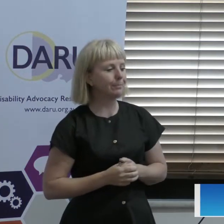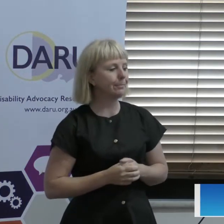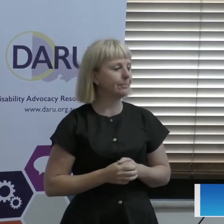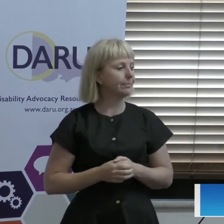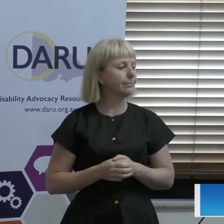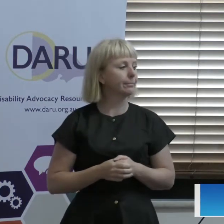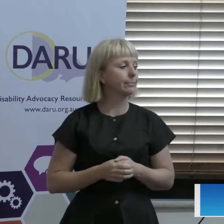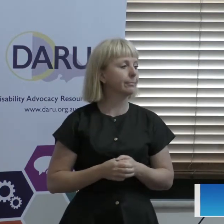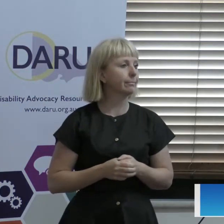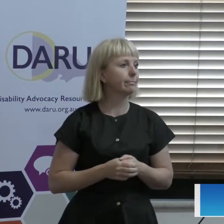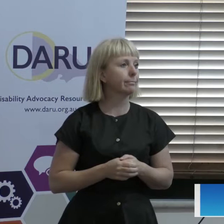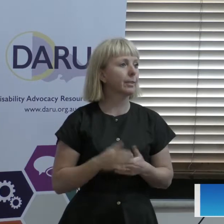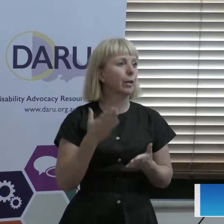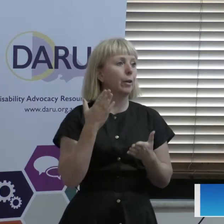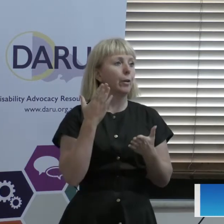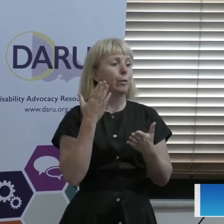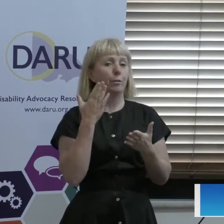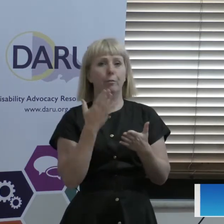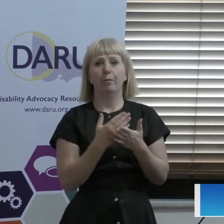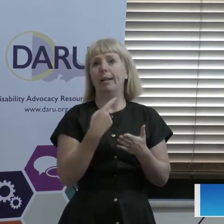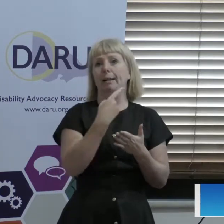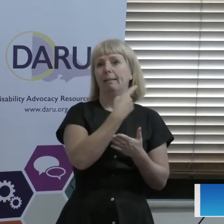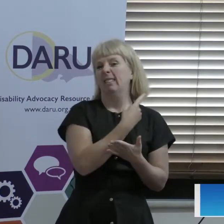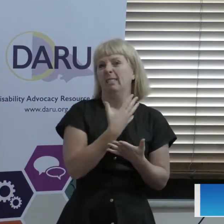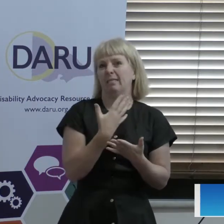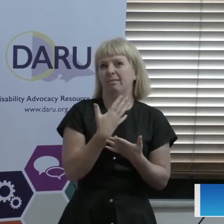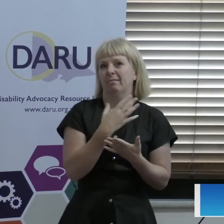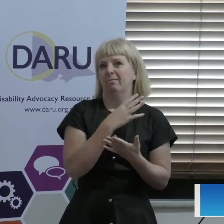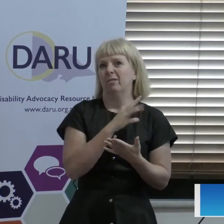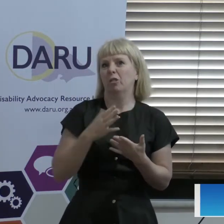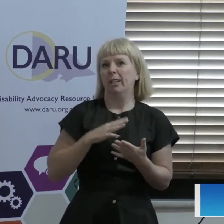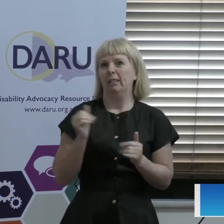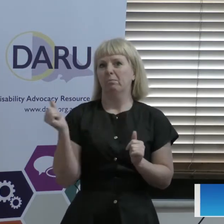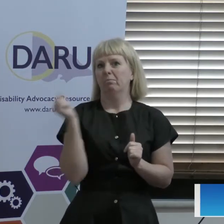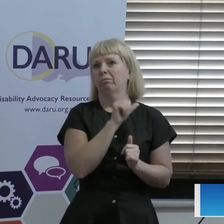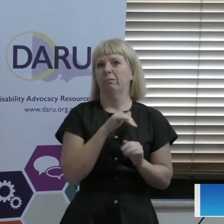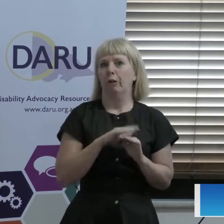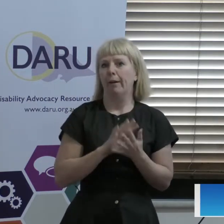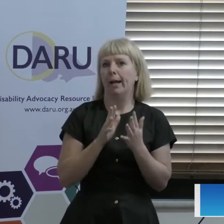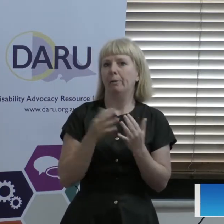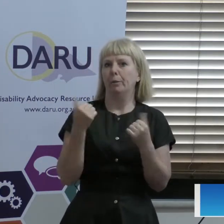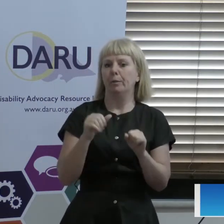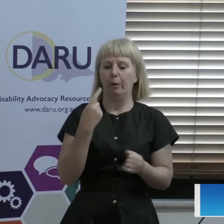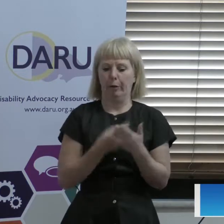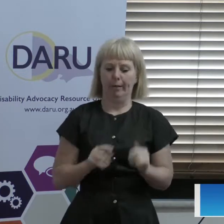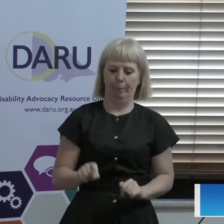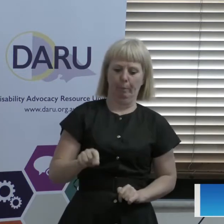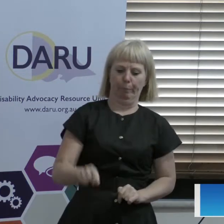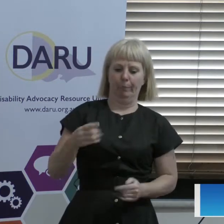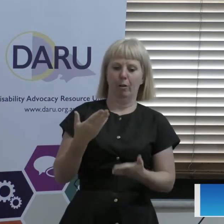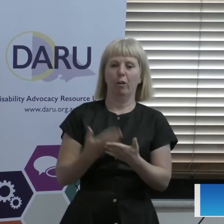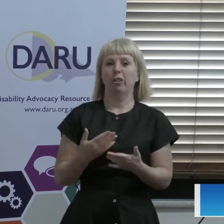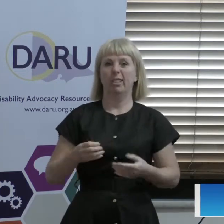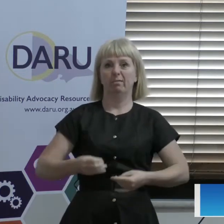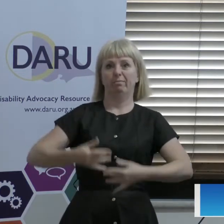In practice, it's pretty much a self-education thing. turn it on and it takes you through a tutorial and from then on it's just up and running. In terms